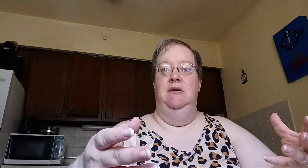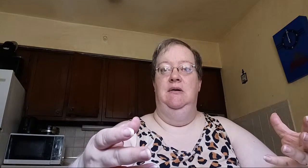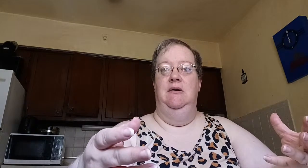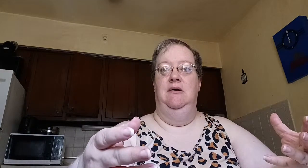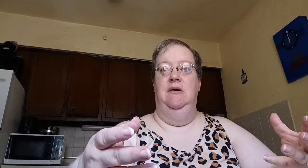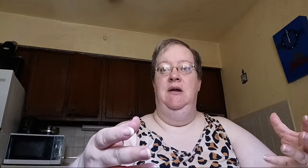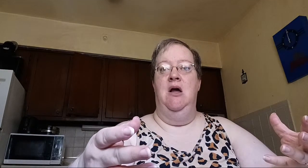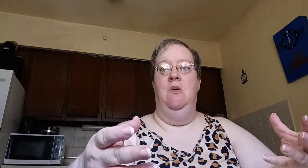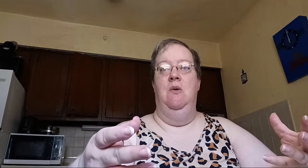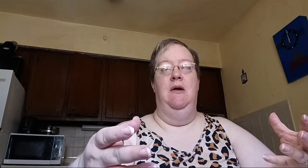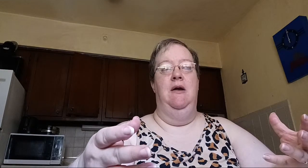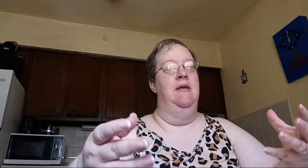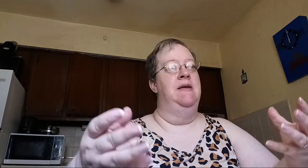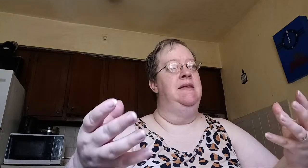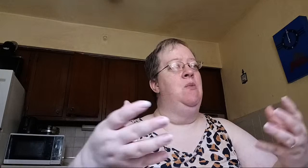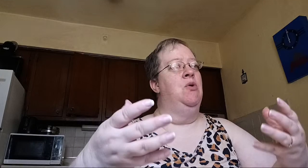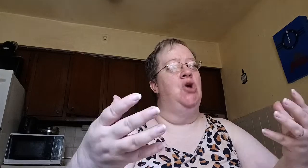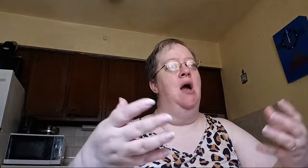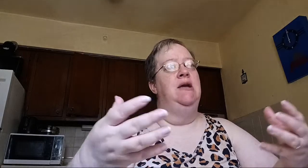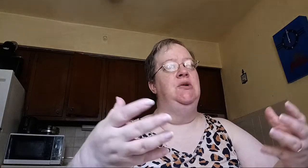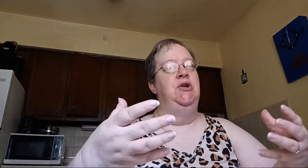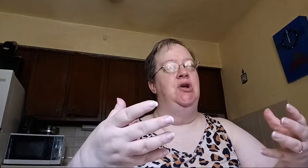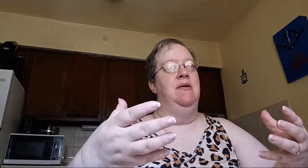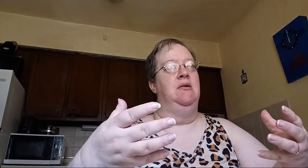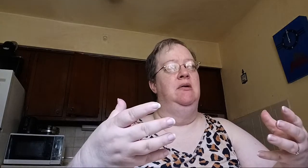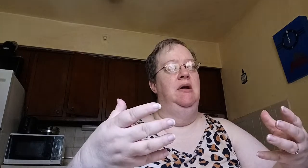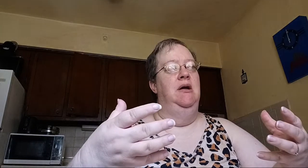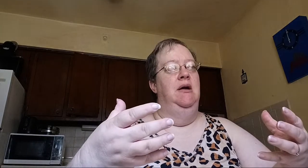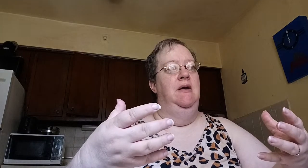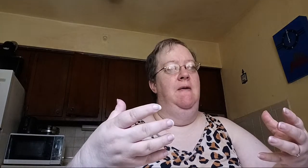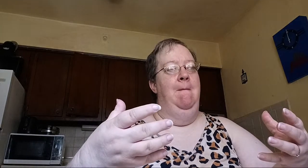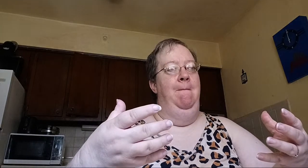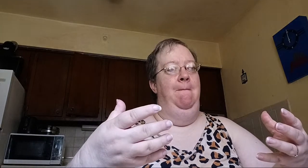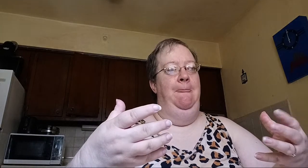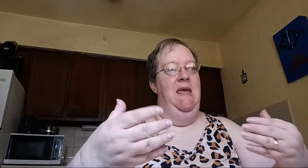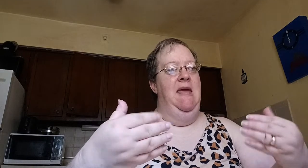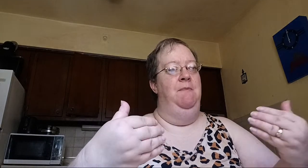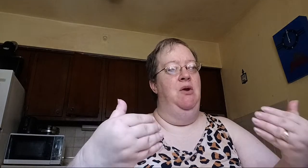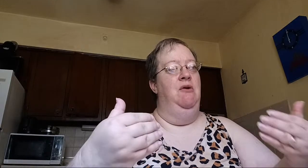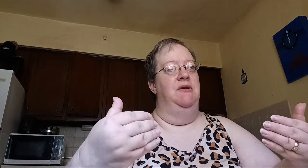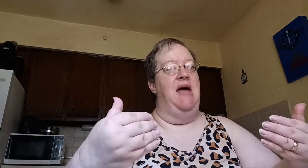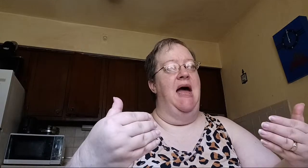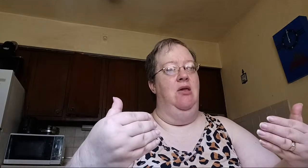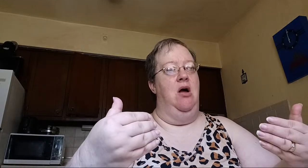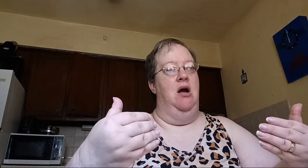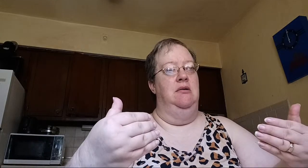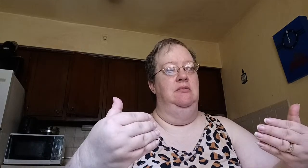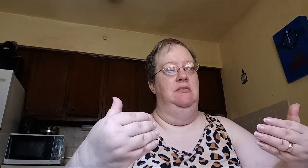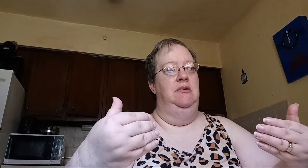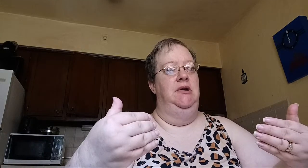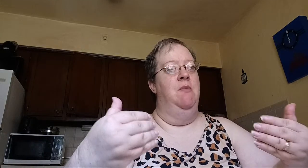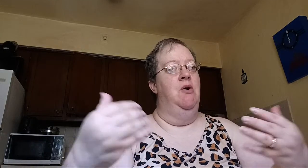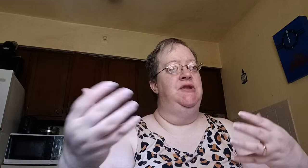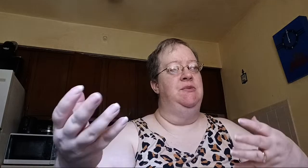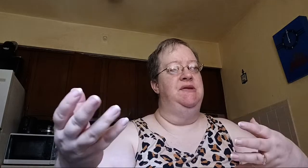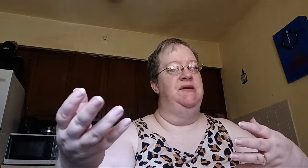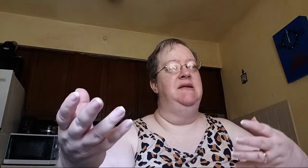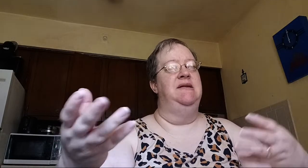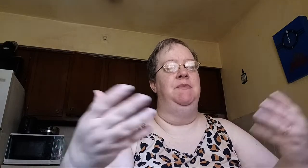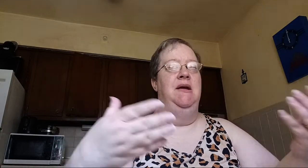You know, they were talking to each other in a beautiful dialogue. You know, Moses was saying something. God